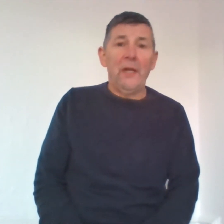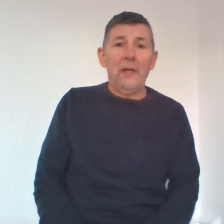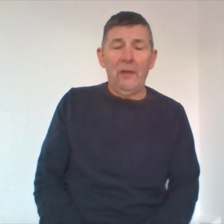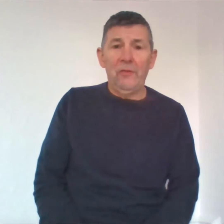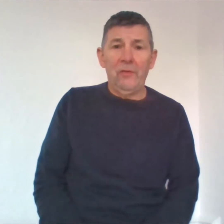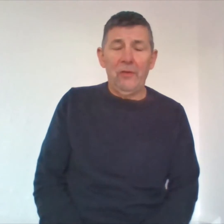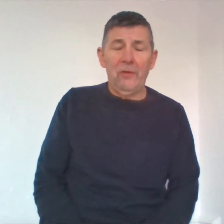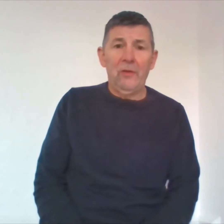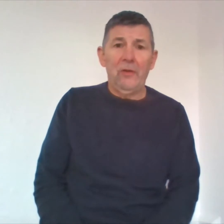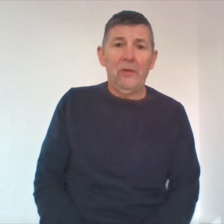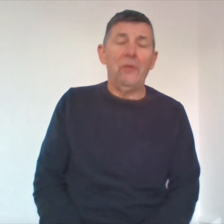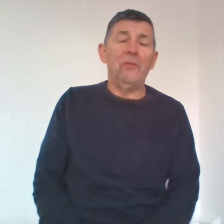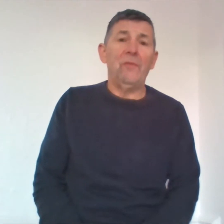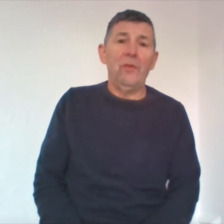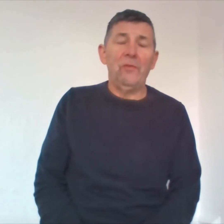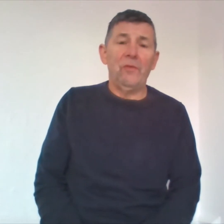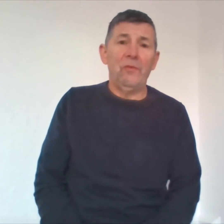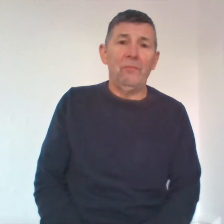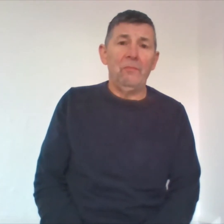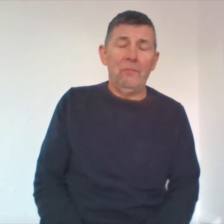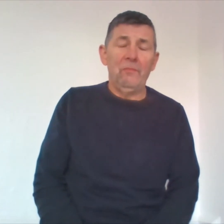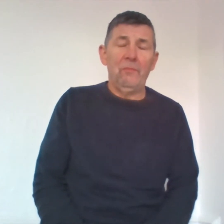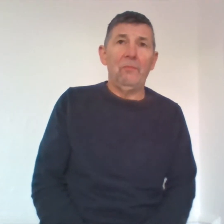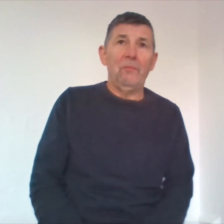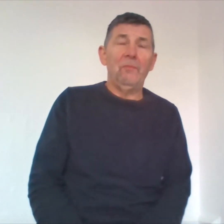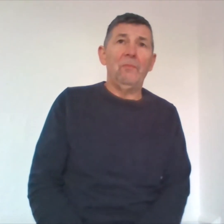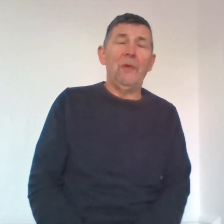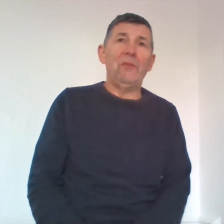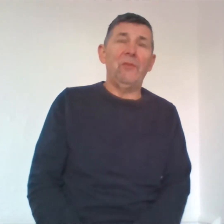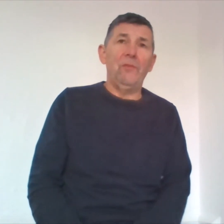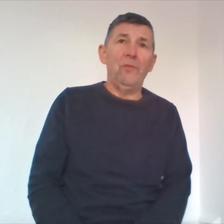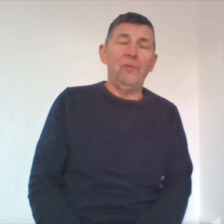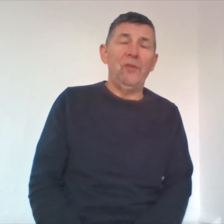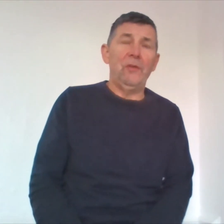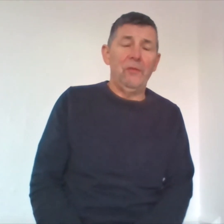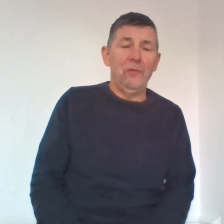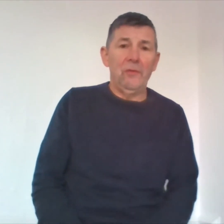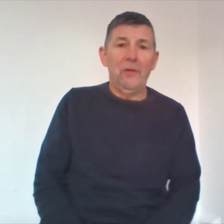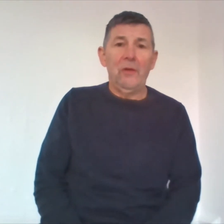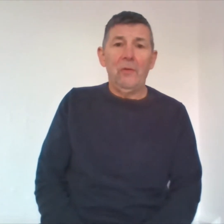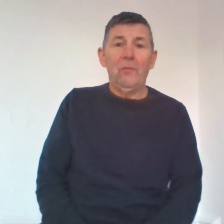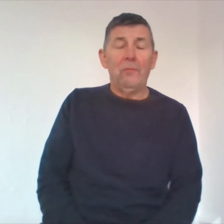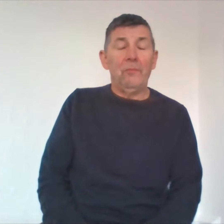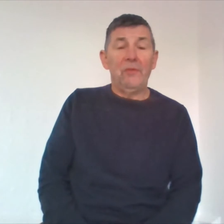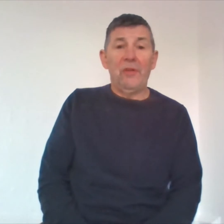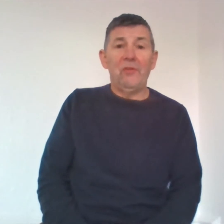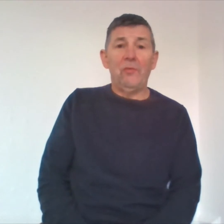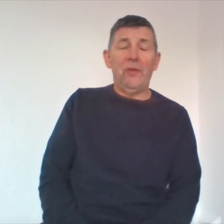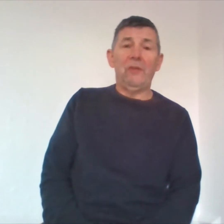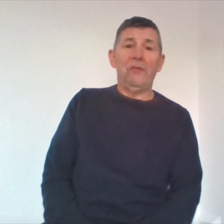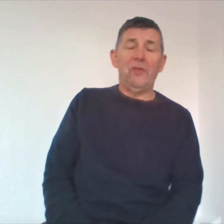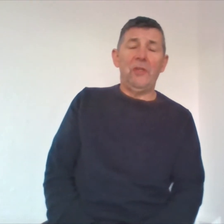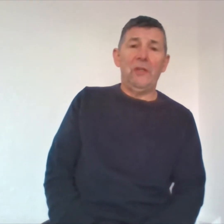into the nearest village for some extra foods and essential things that she needed